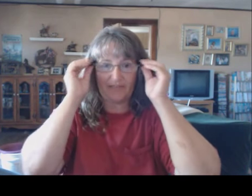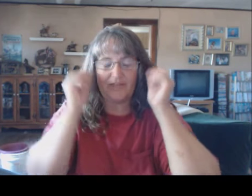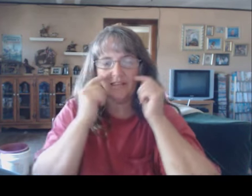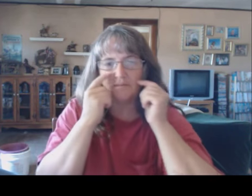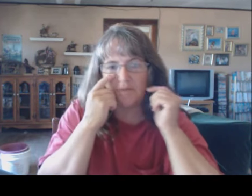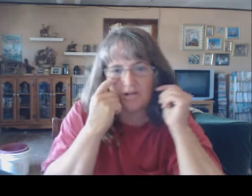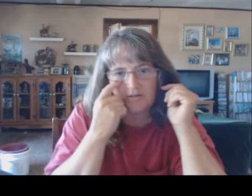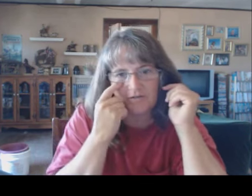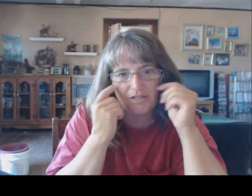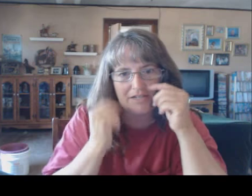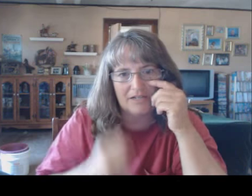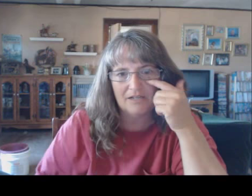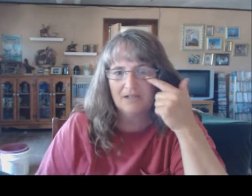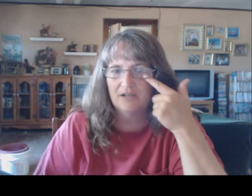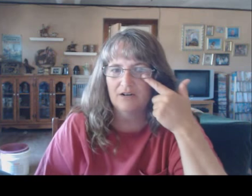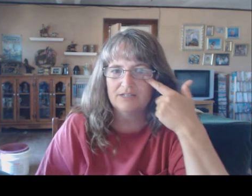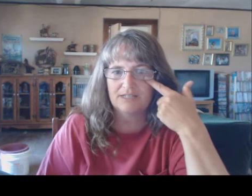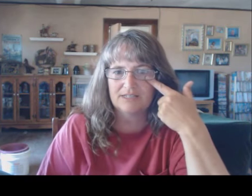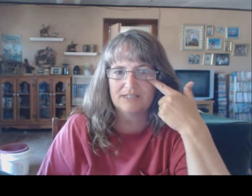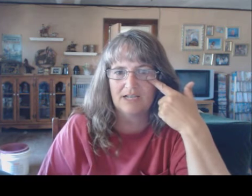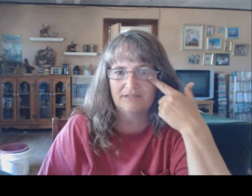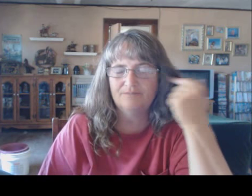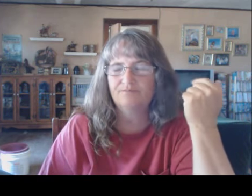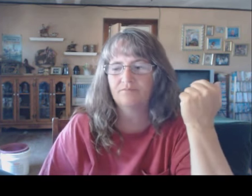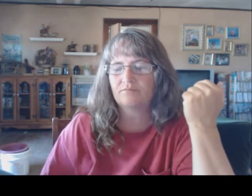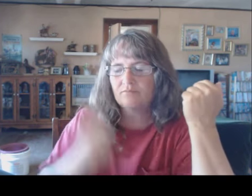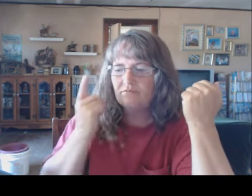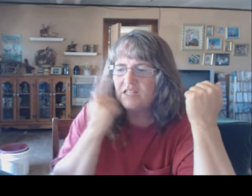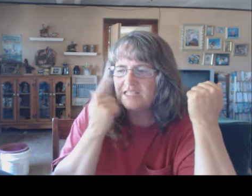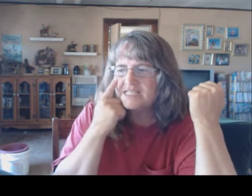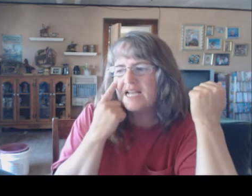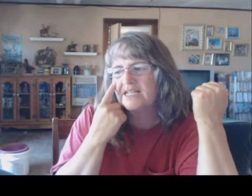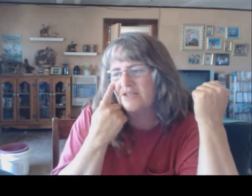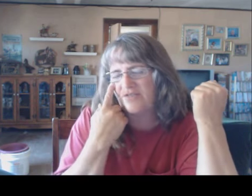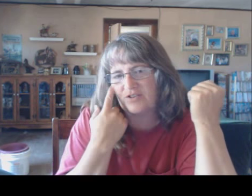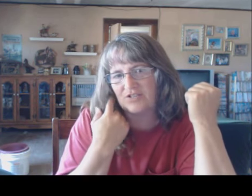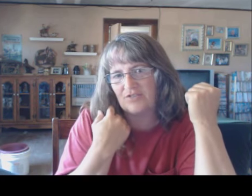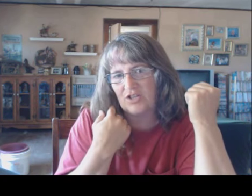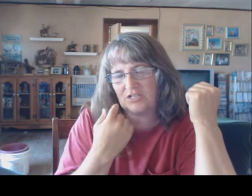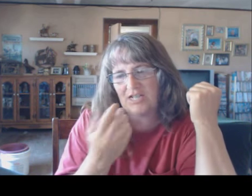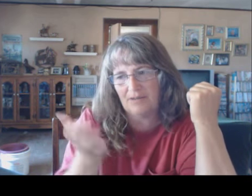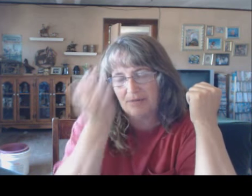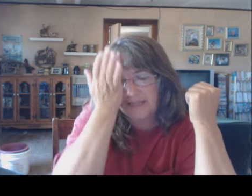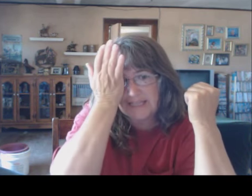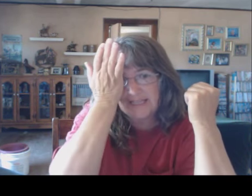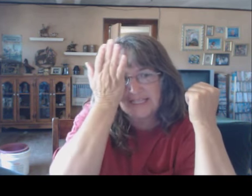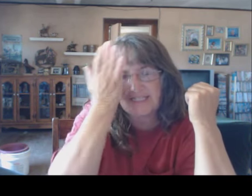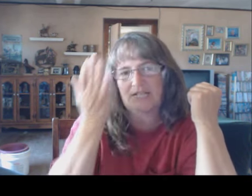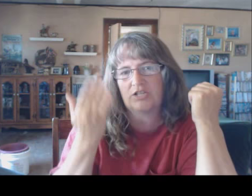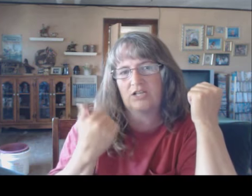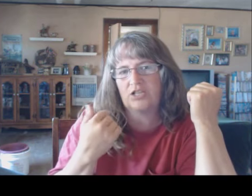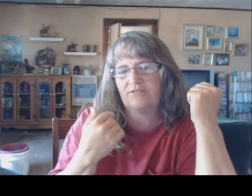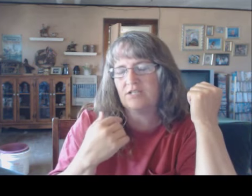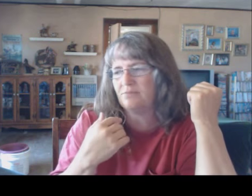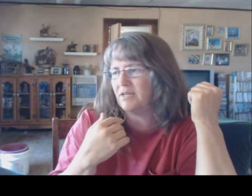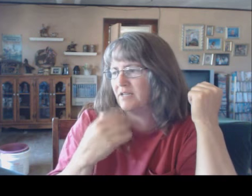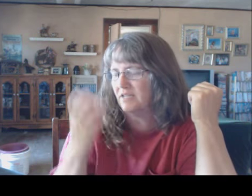I think the mark really... Or, it's on this side. This side didn't focus for a long time, but this actually got shoved into my